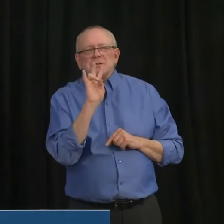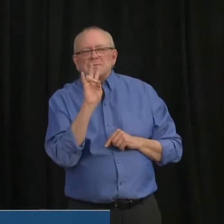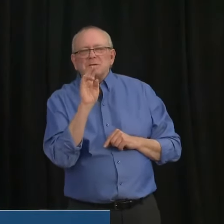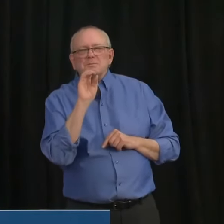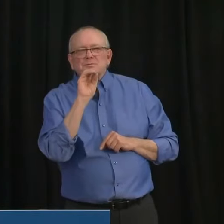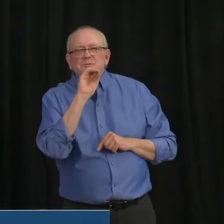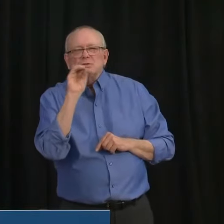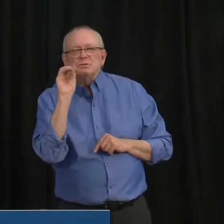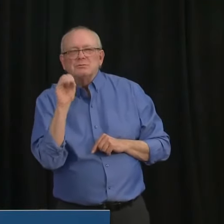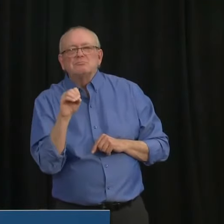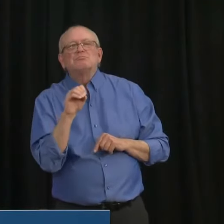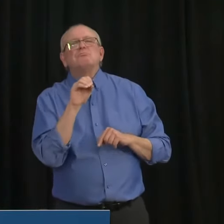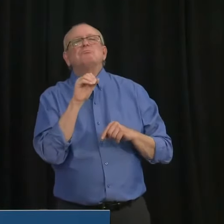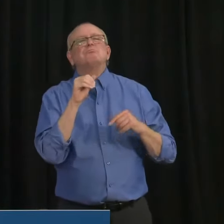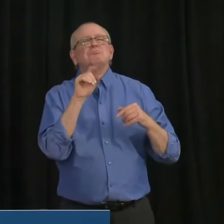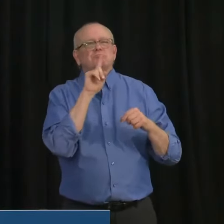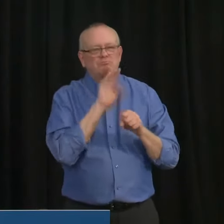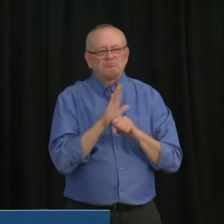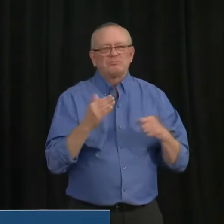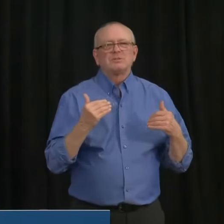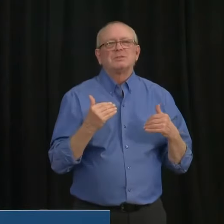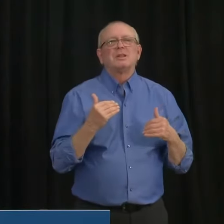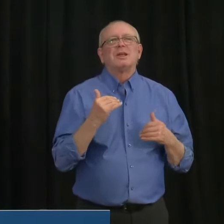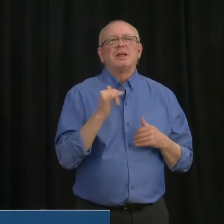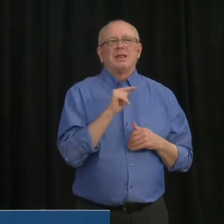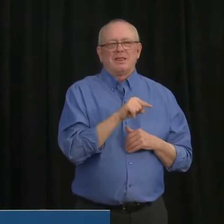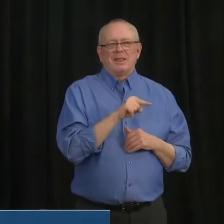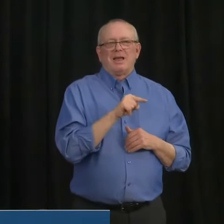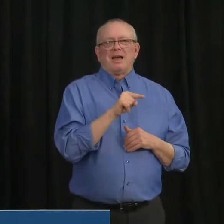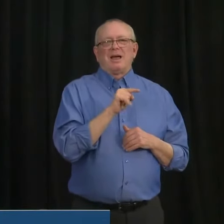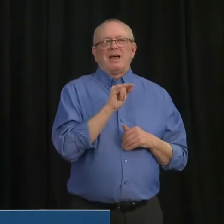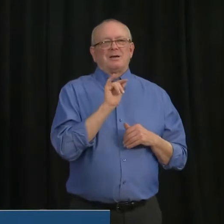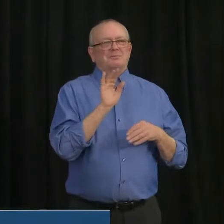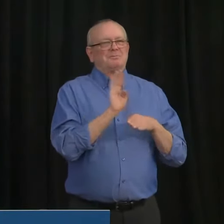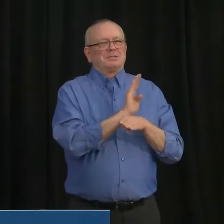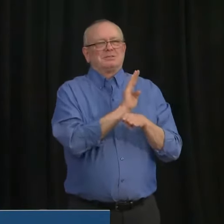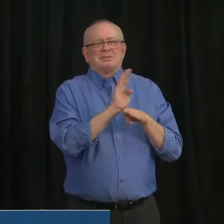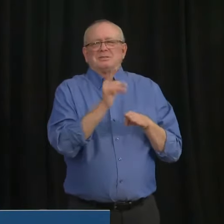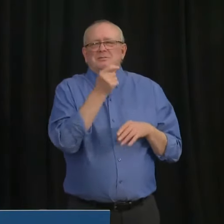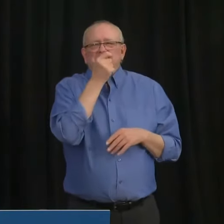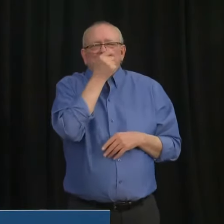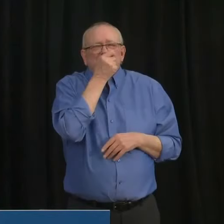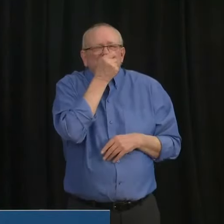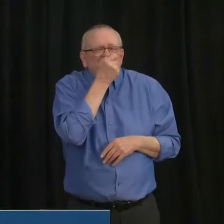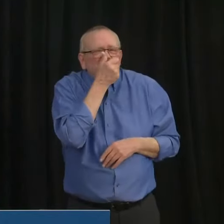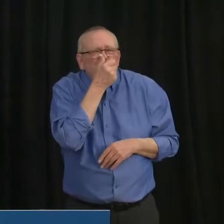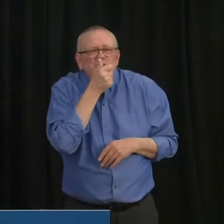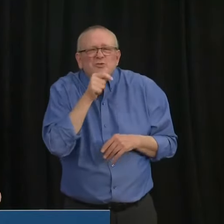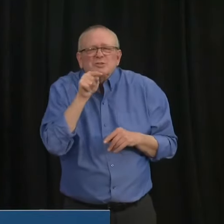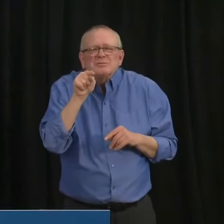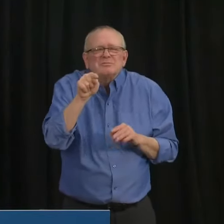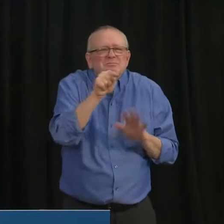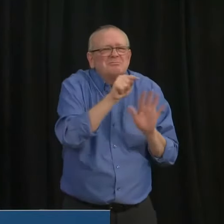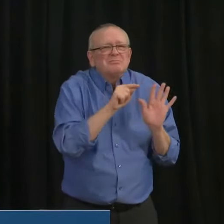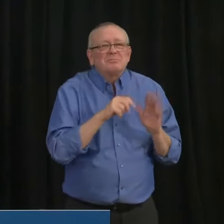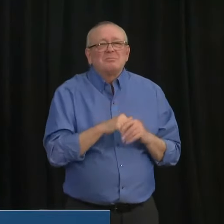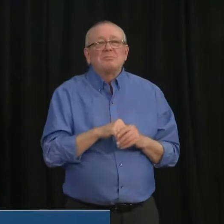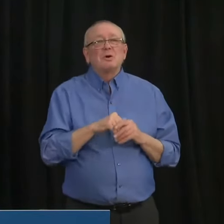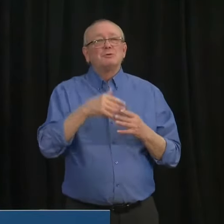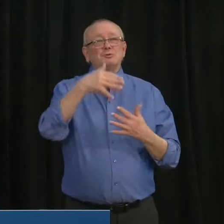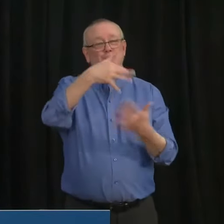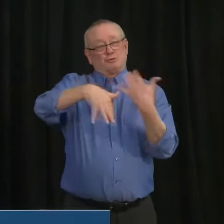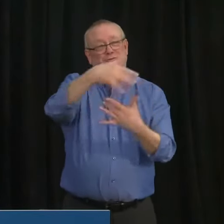transmission having occurred in businesses of that nature. Uh, so that's in part what I would say, uh, to those who have